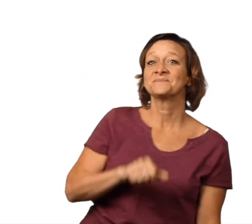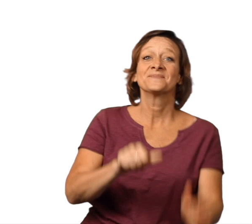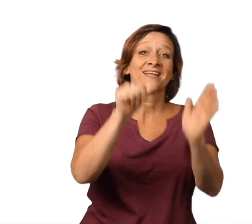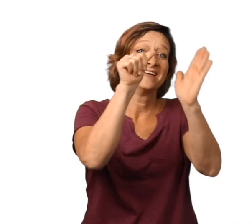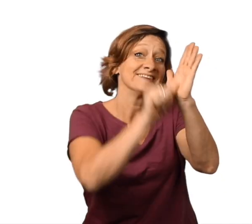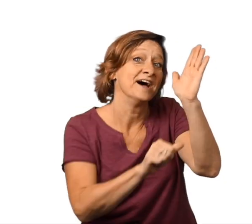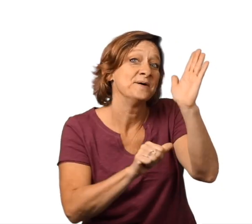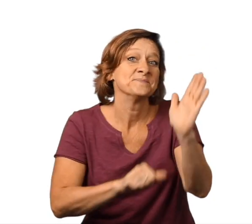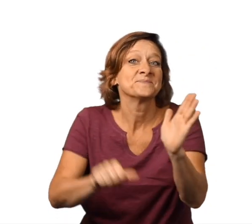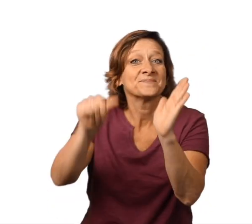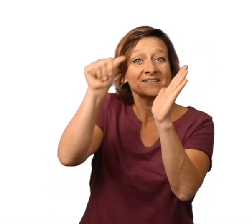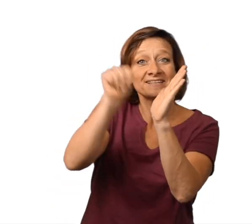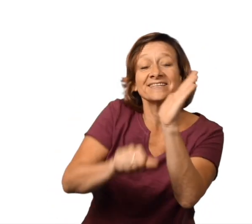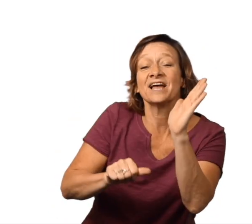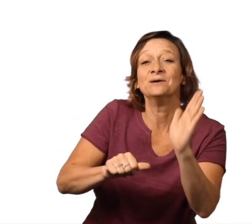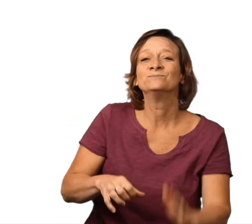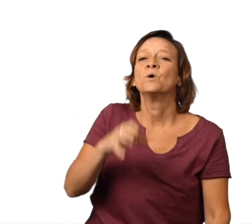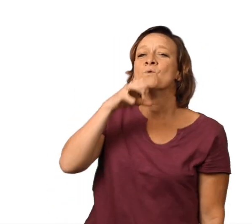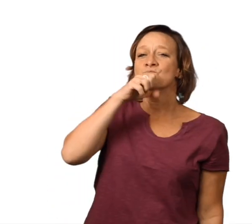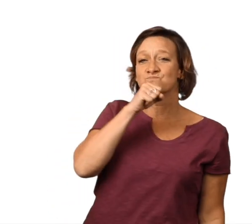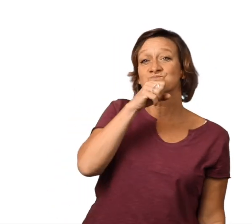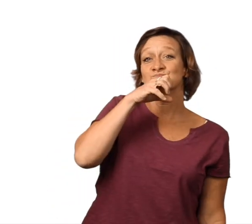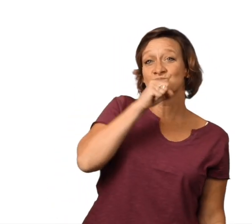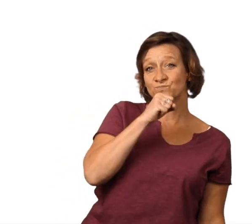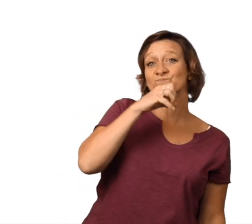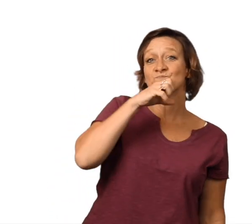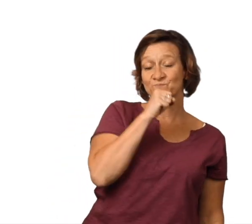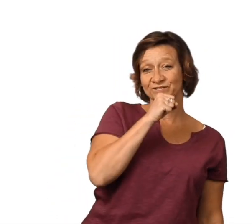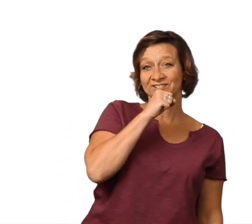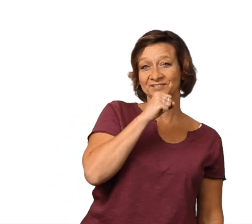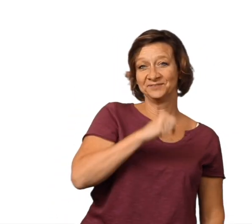crunch Carrot, carrot Orange, orange, orange